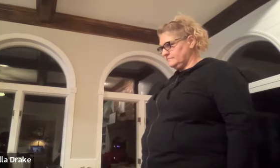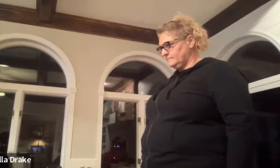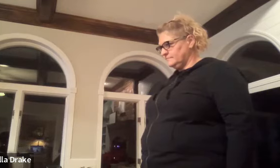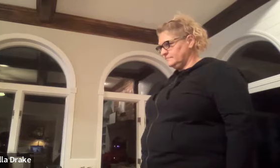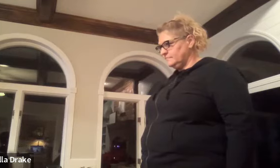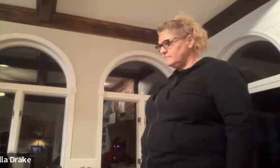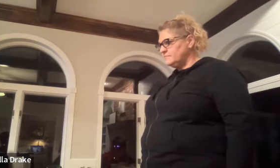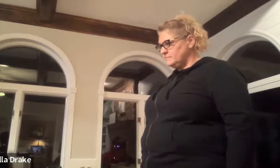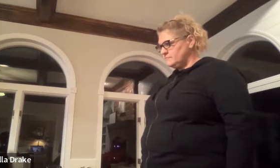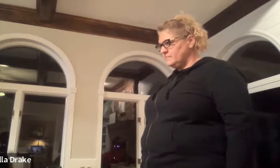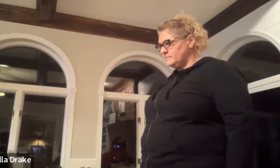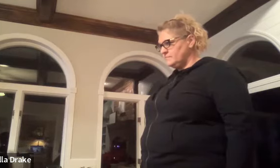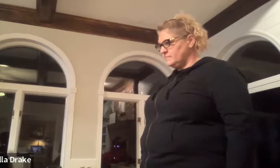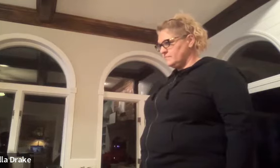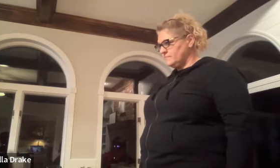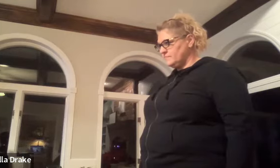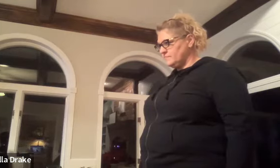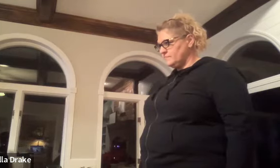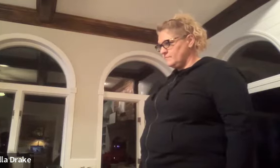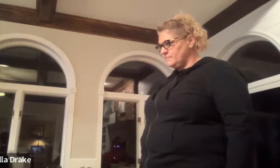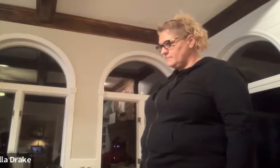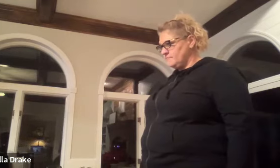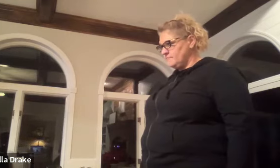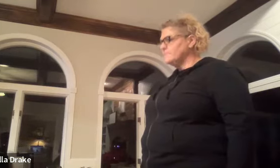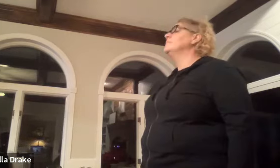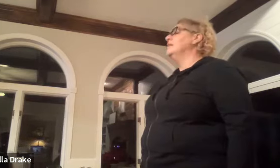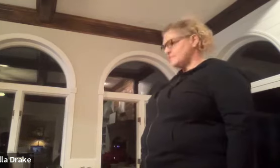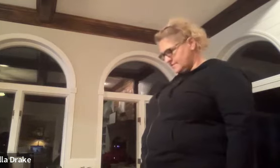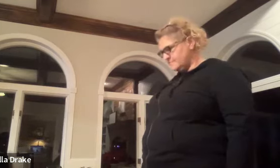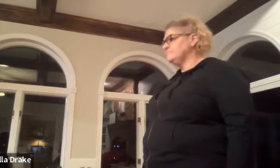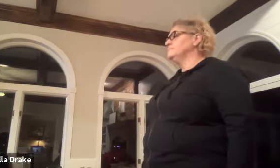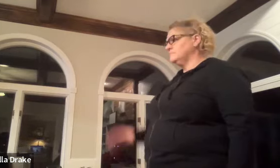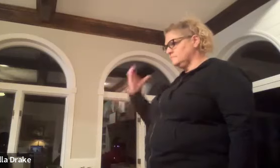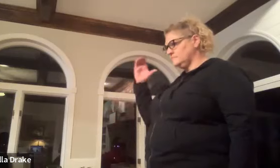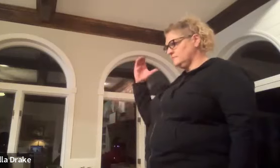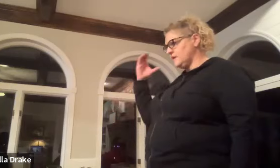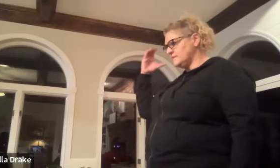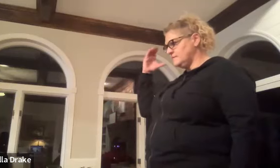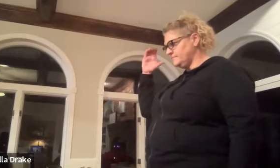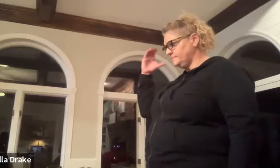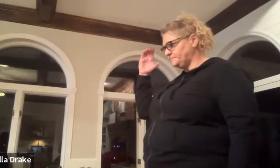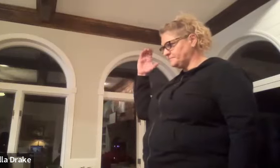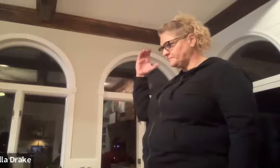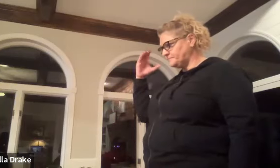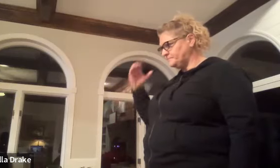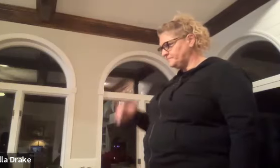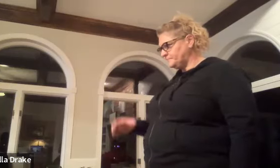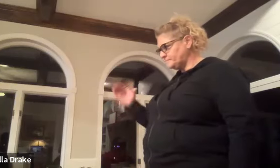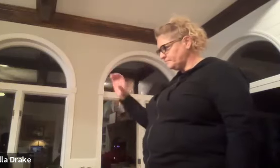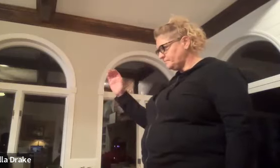so like that we're all what yes the c cousin or cousin we're all